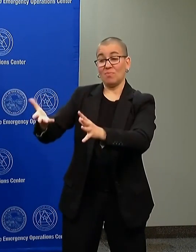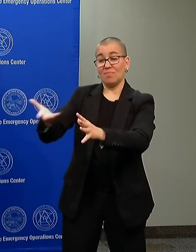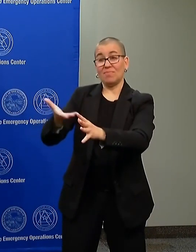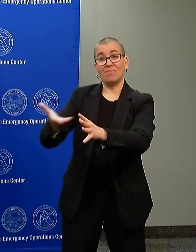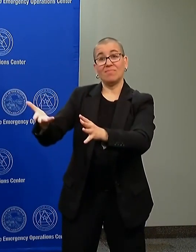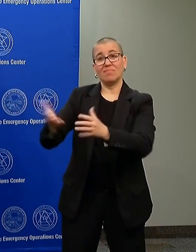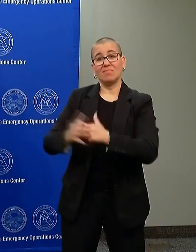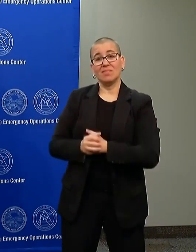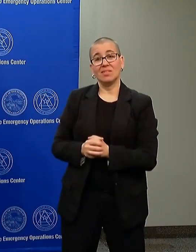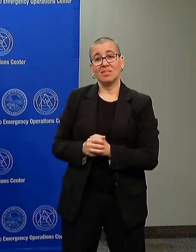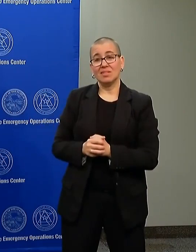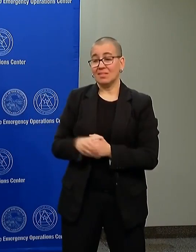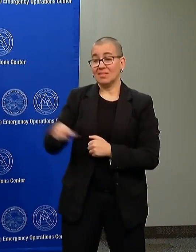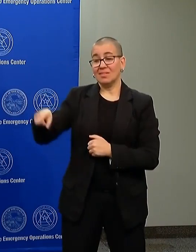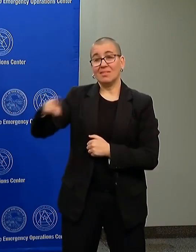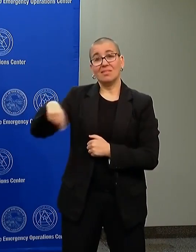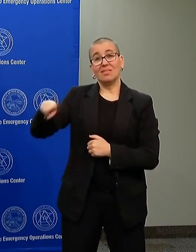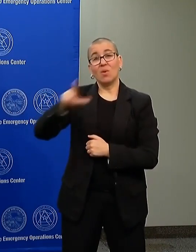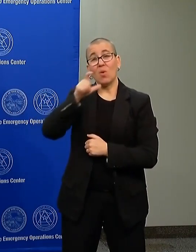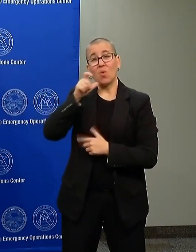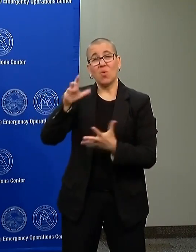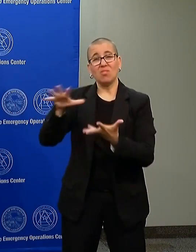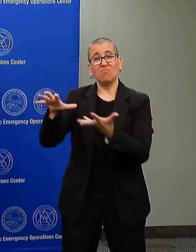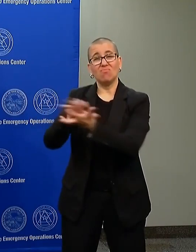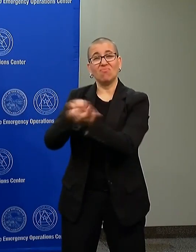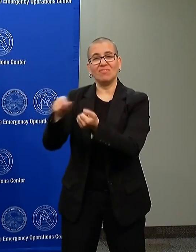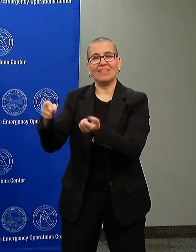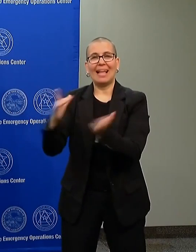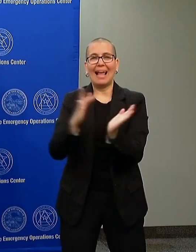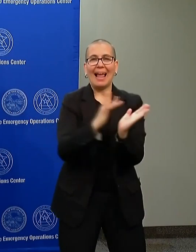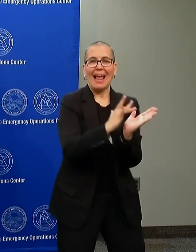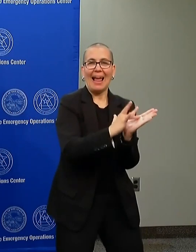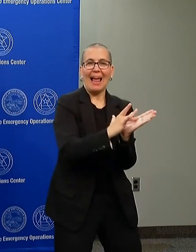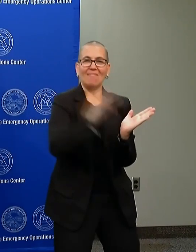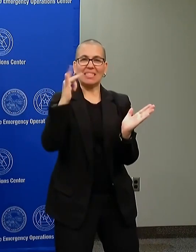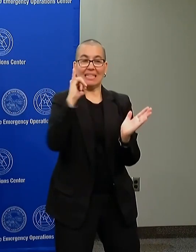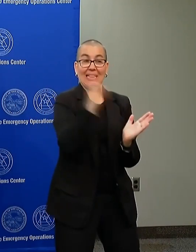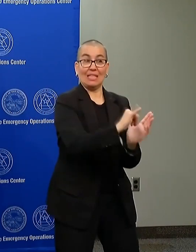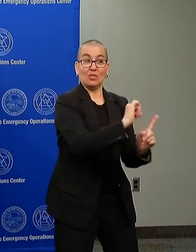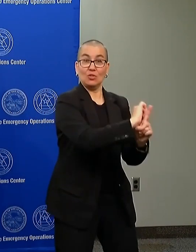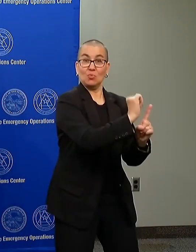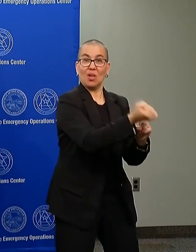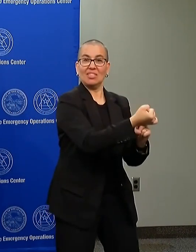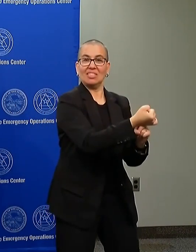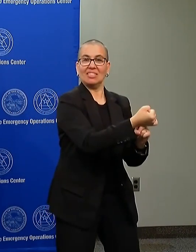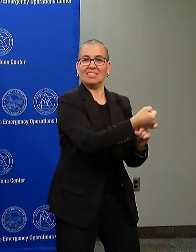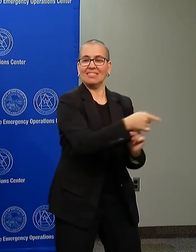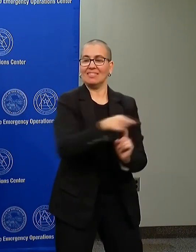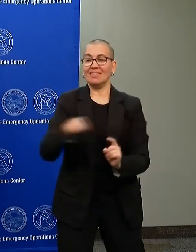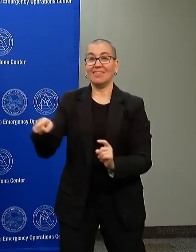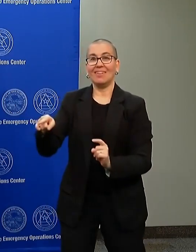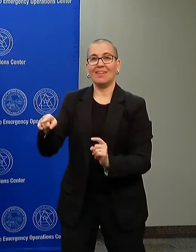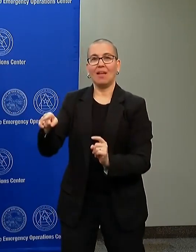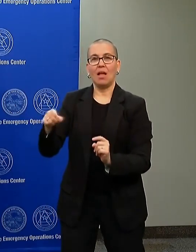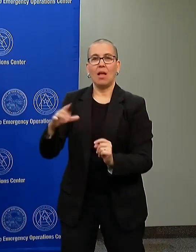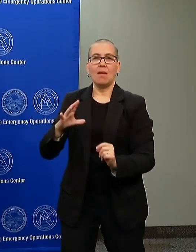this moment, who would seek to use his death as an excuse, as a cover